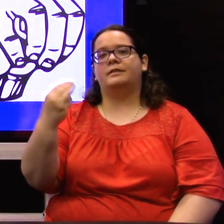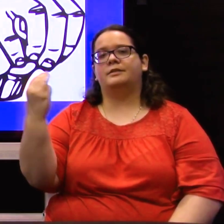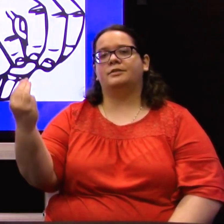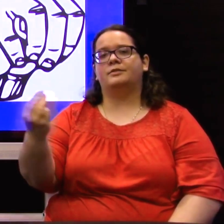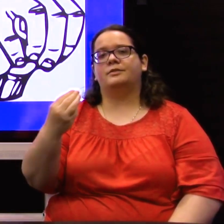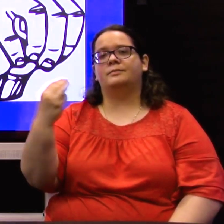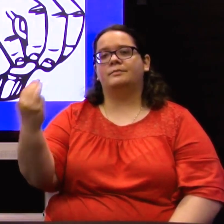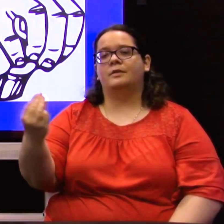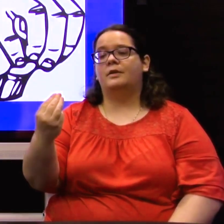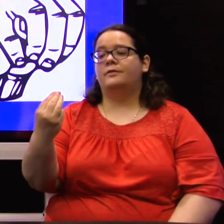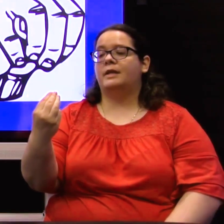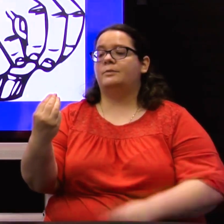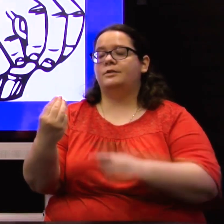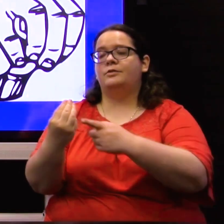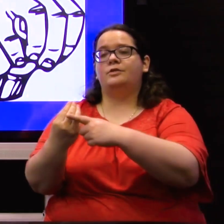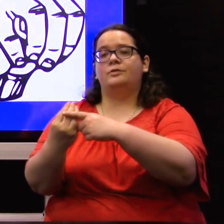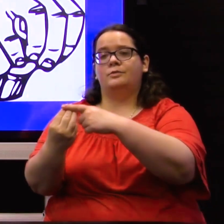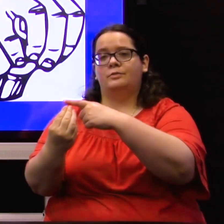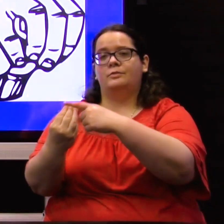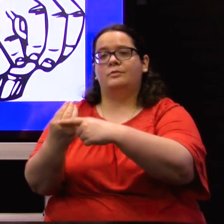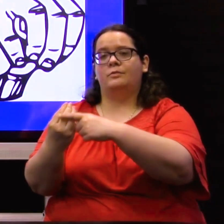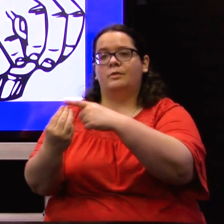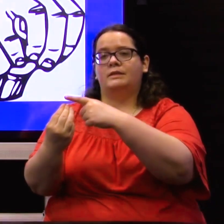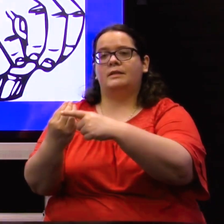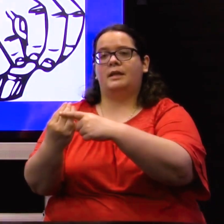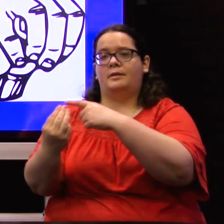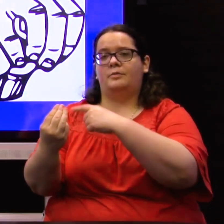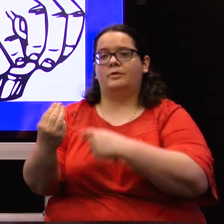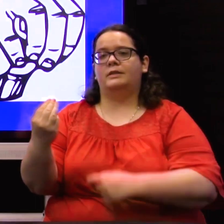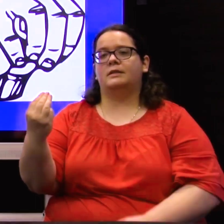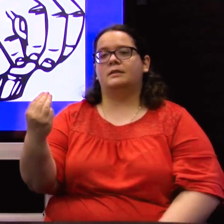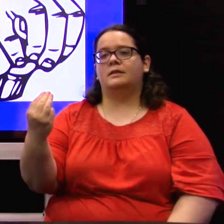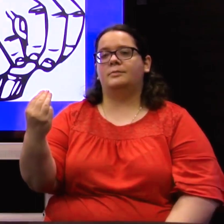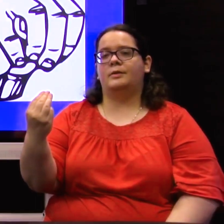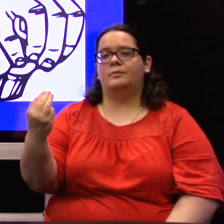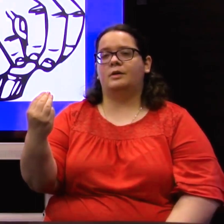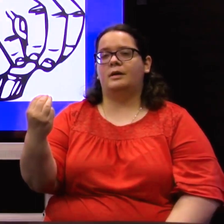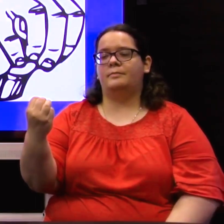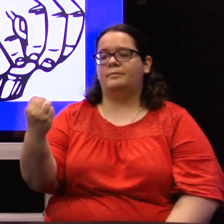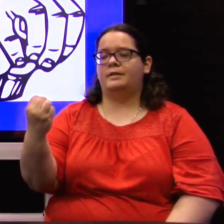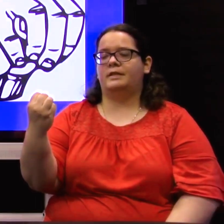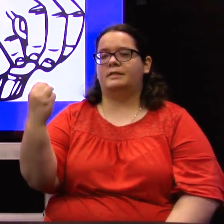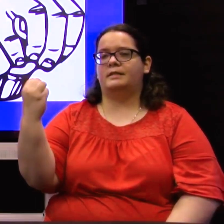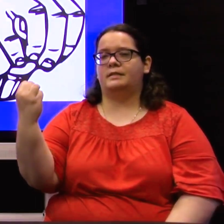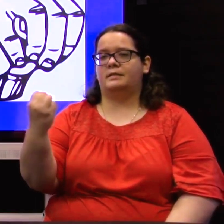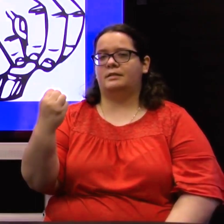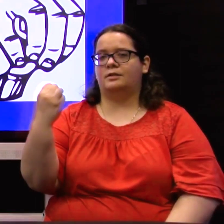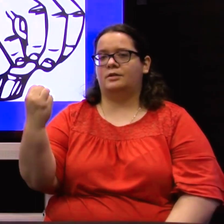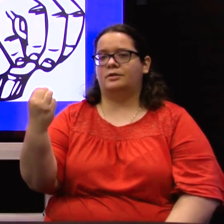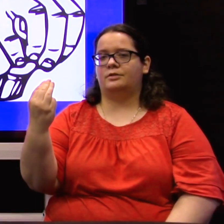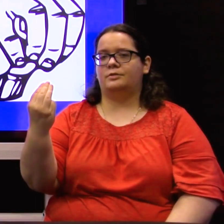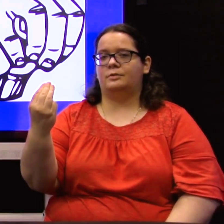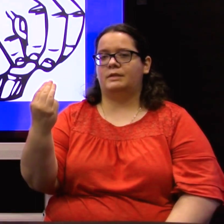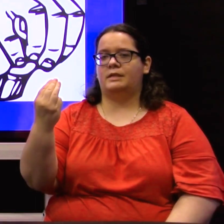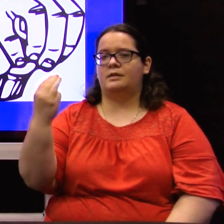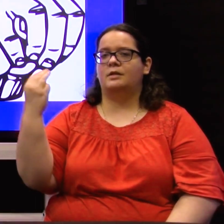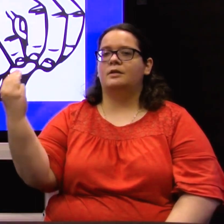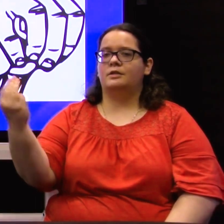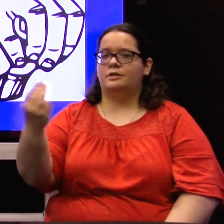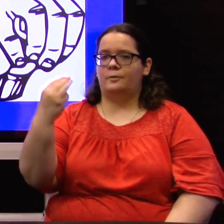in a circle. For that one, you do want to let it point a little bit more up because this is harder to see. So,